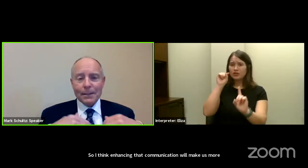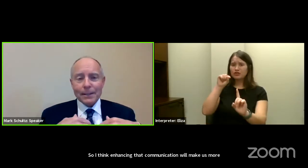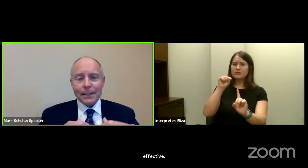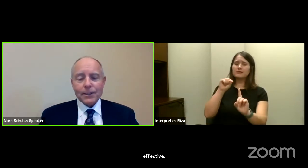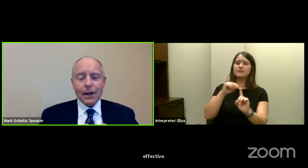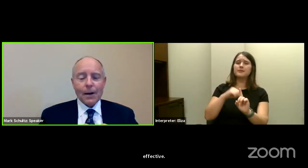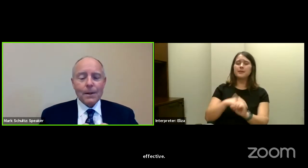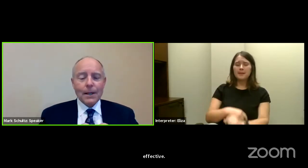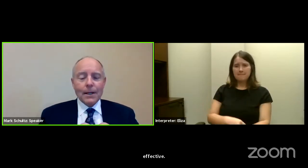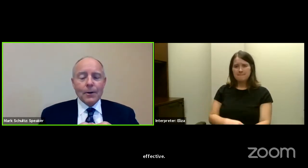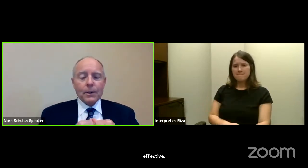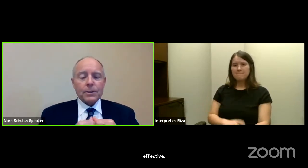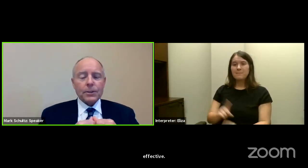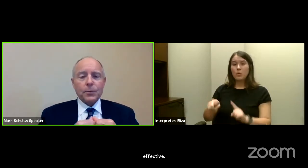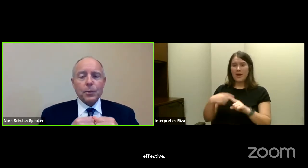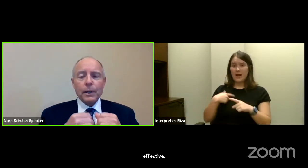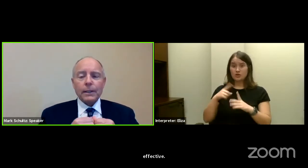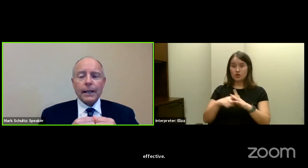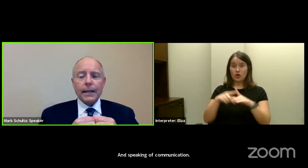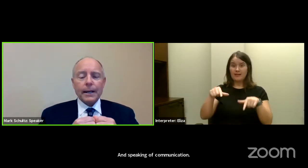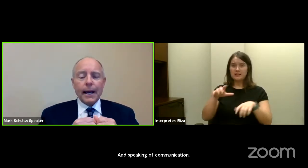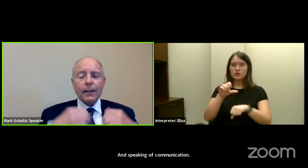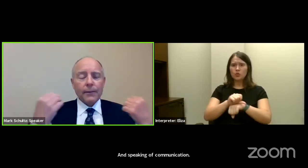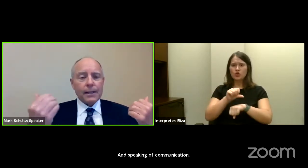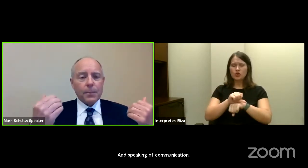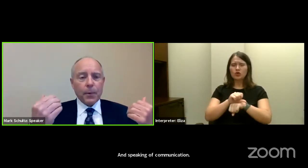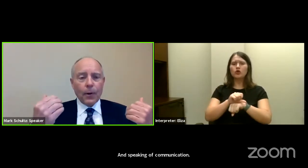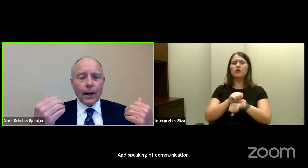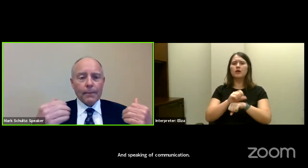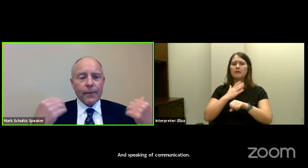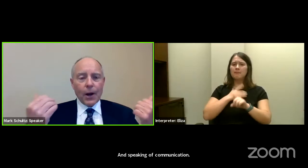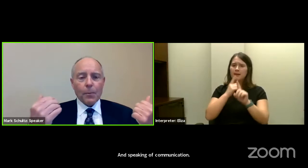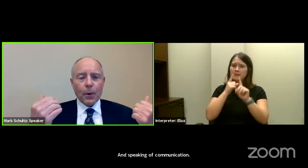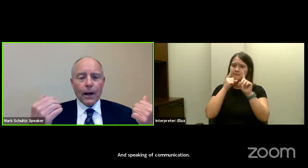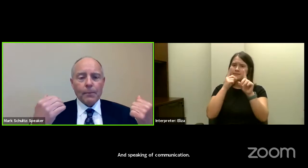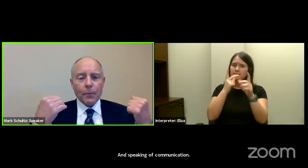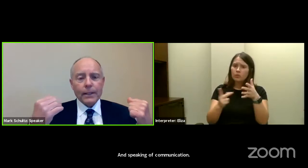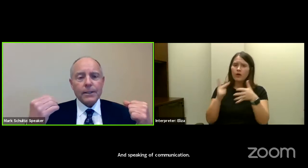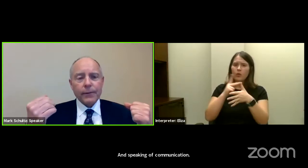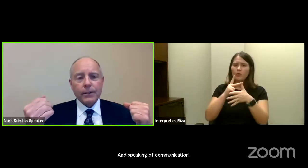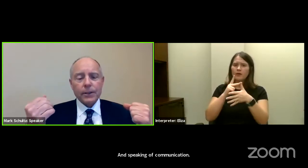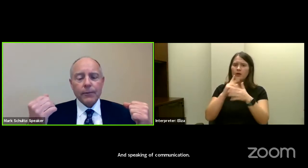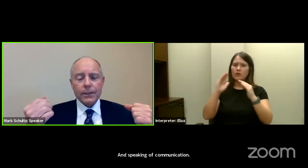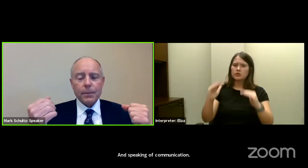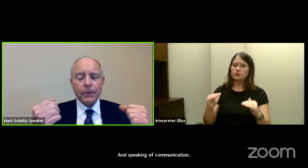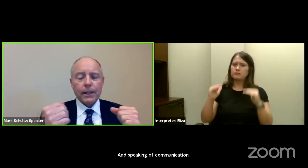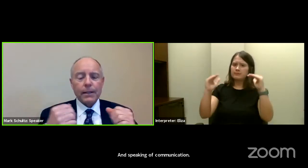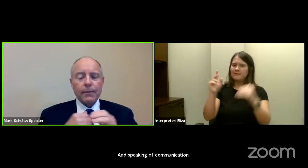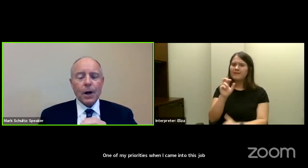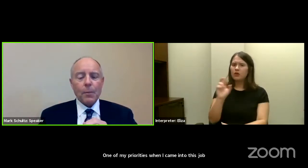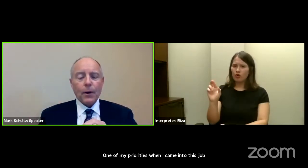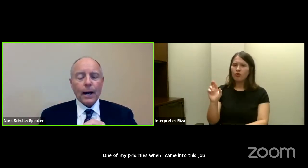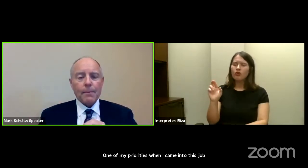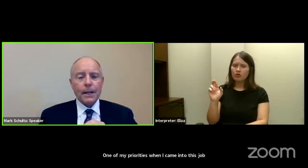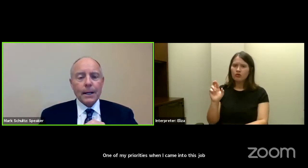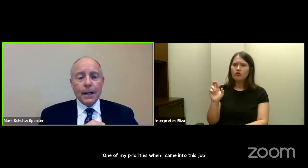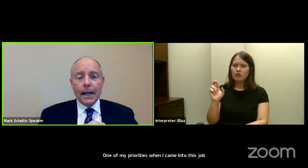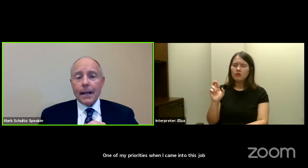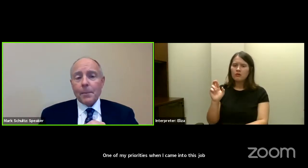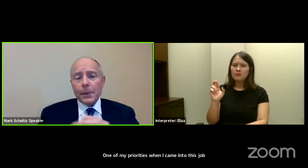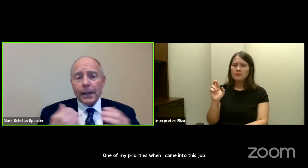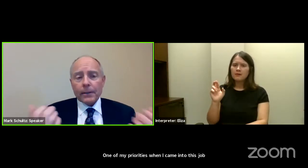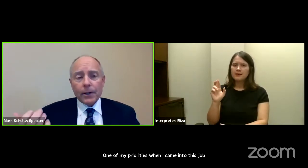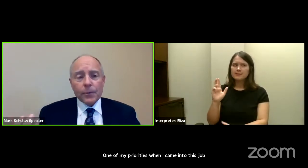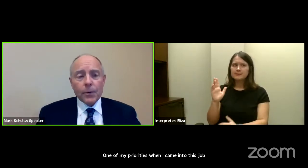when I came into this job was to really elevate the program, the VR program, and raise the visibility of the VR program,